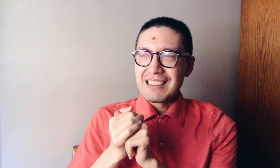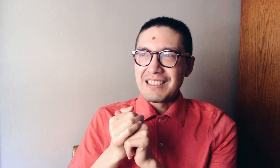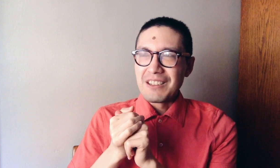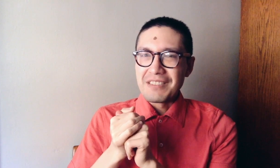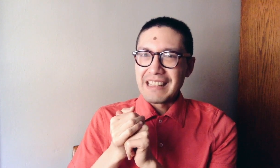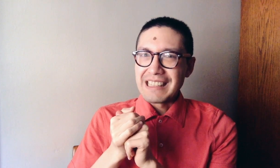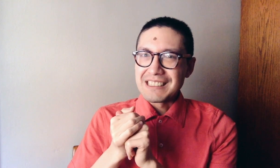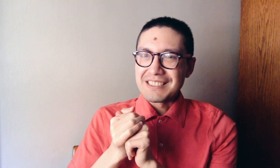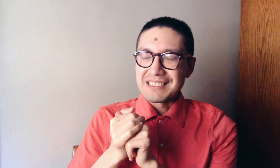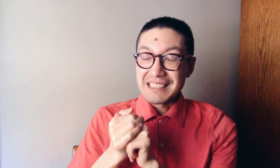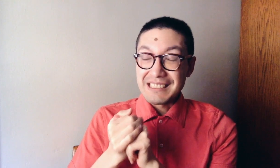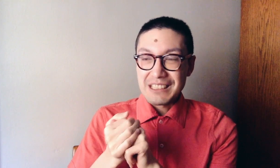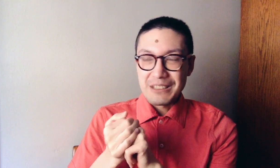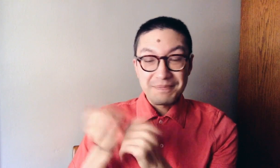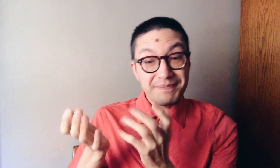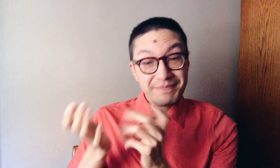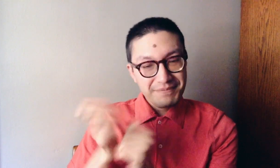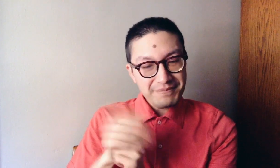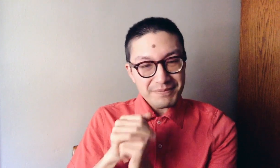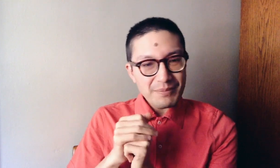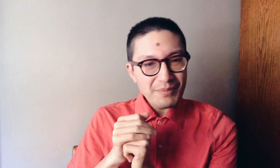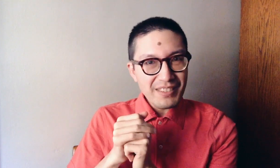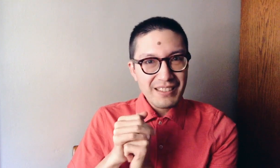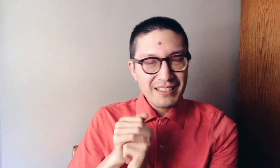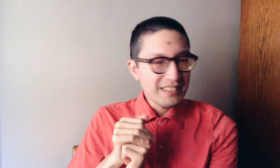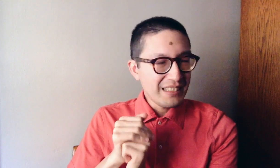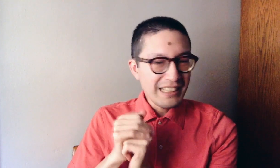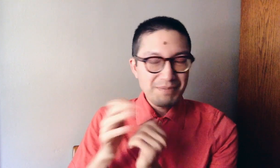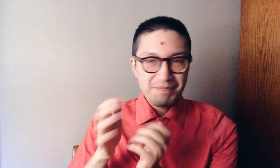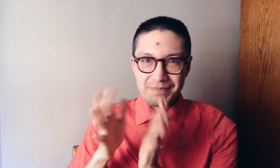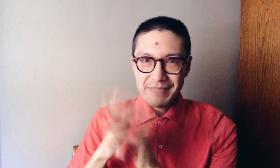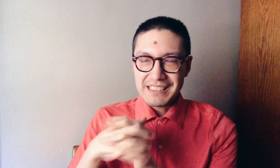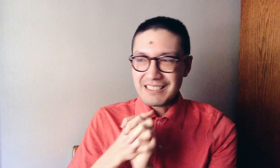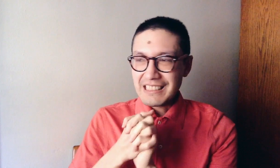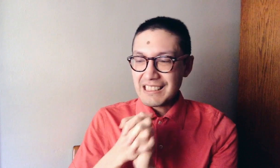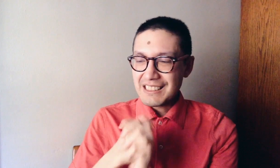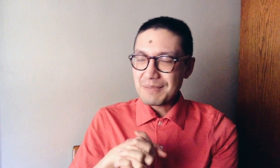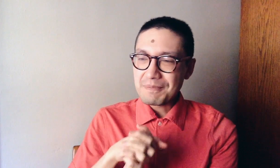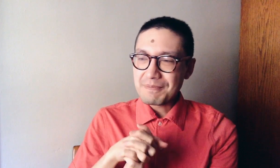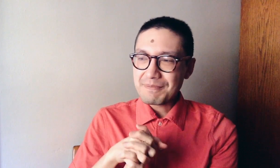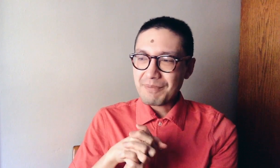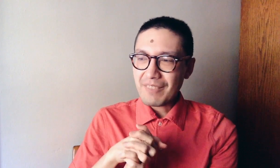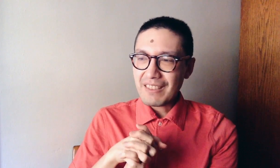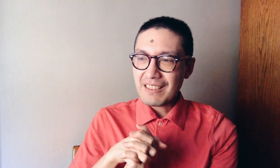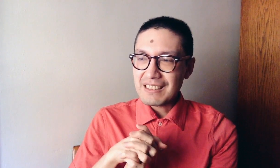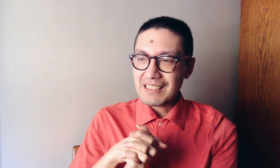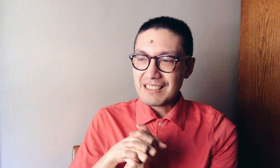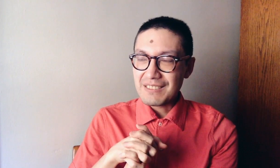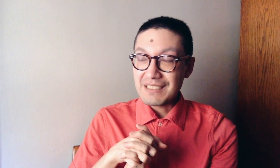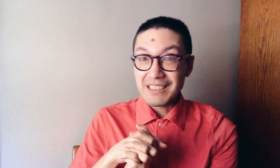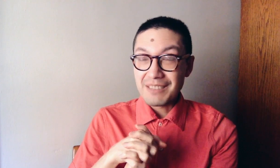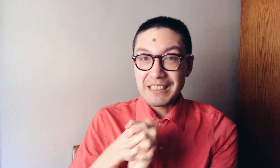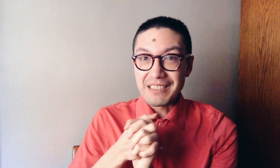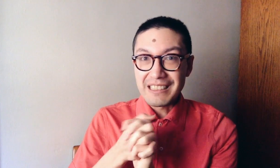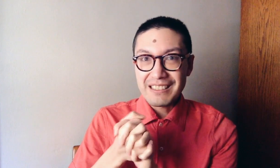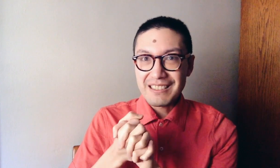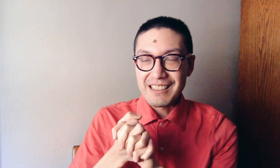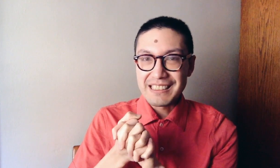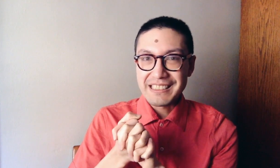uh, hopefully that's interesting. So, uh, that's basically, uh, what I'm going to be doing on this